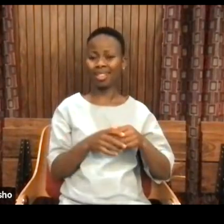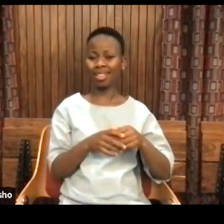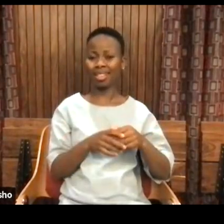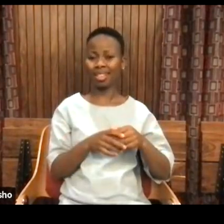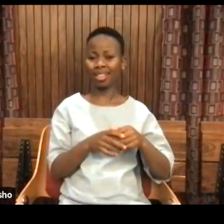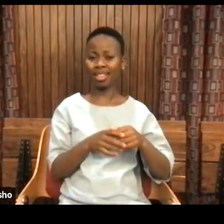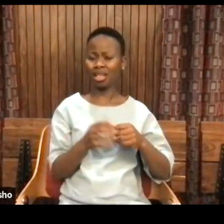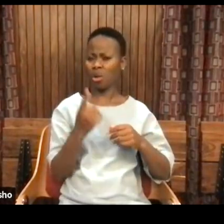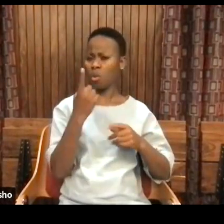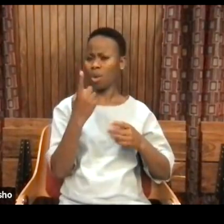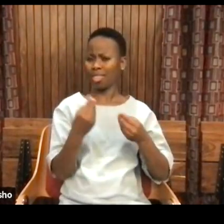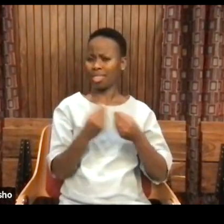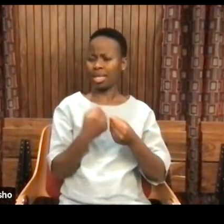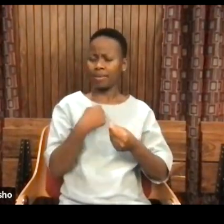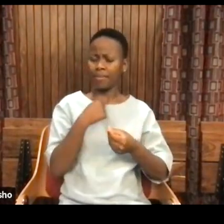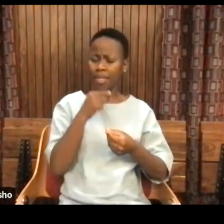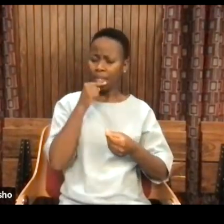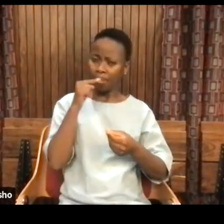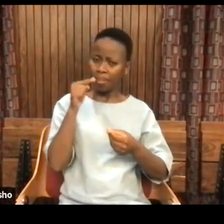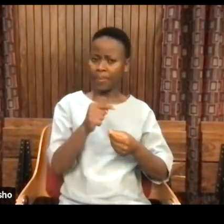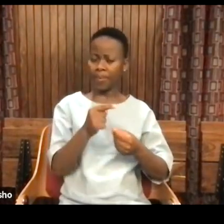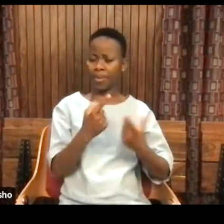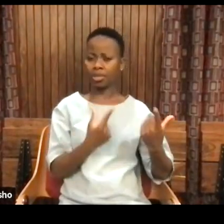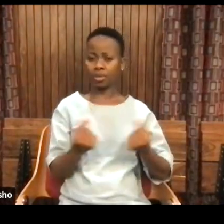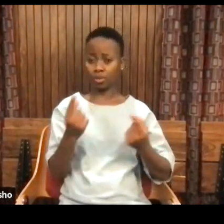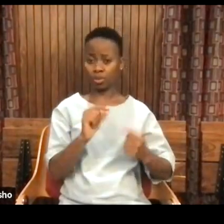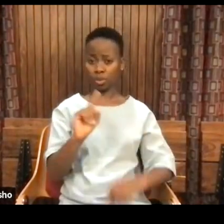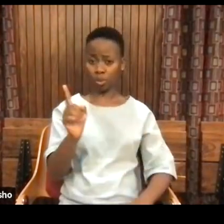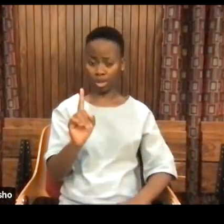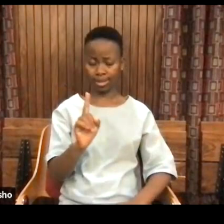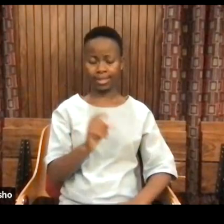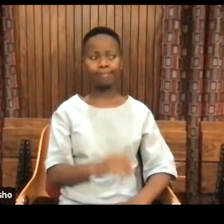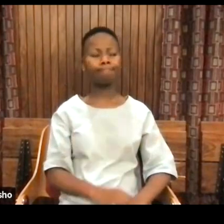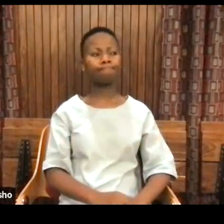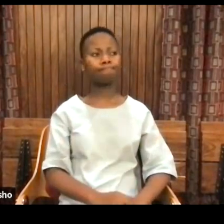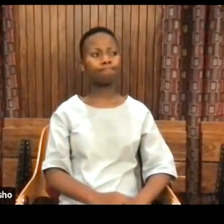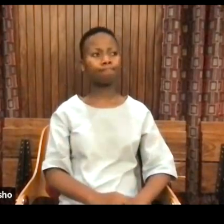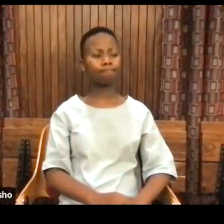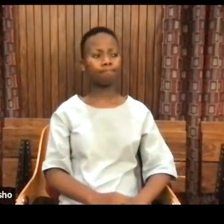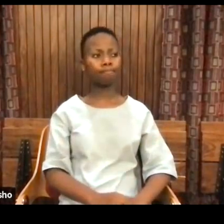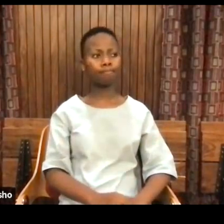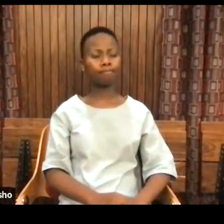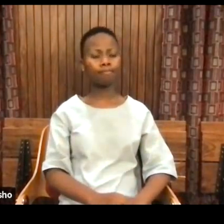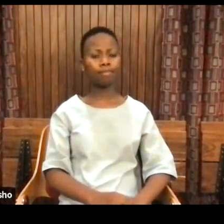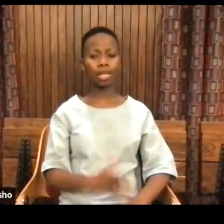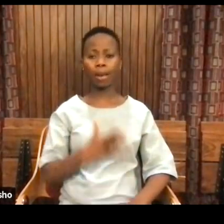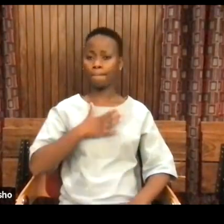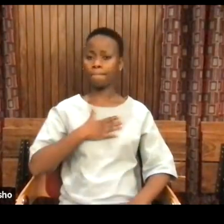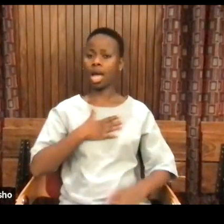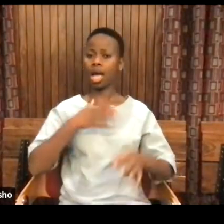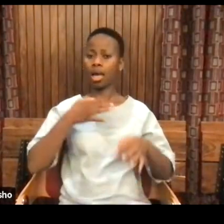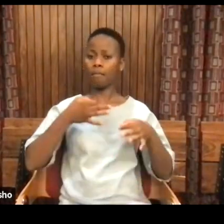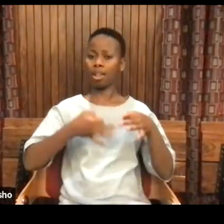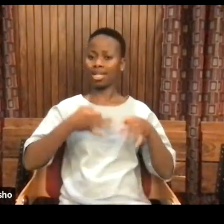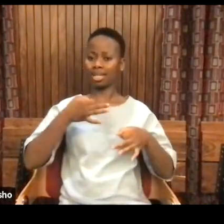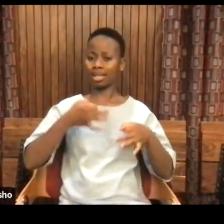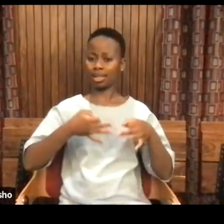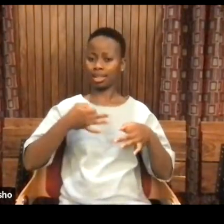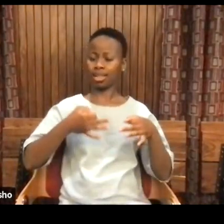I don't like to do is to talk about my political bona fides.